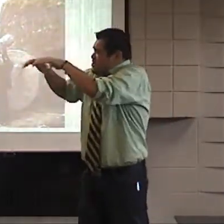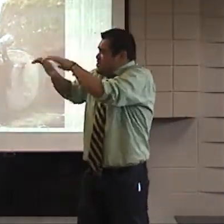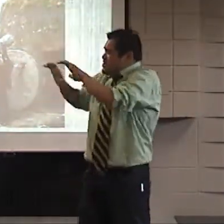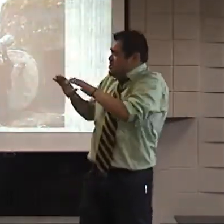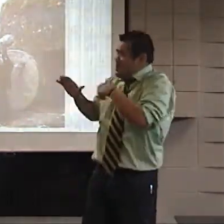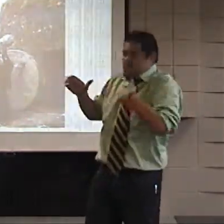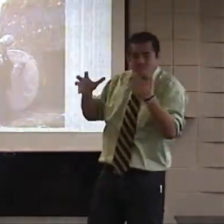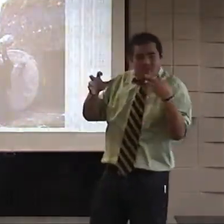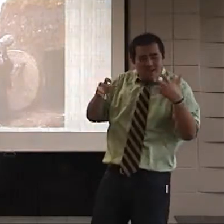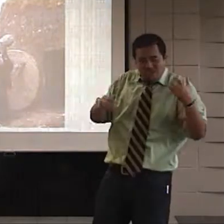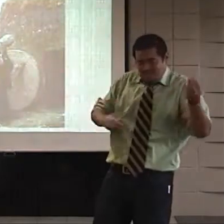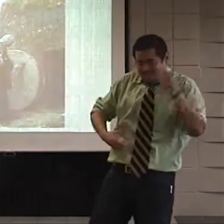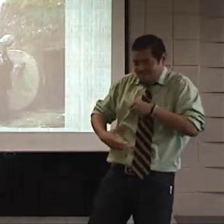And noted where the grave was.